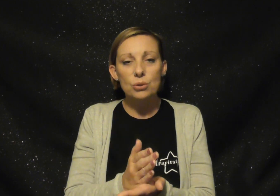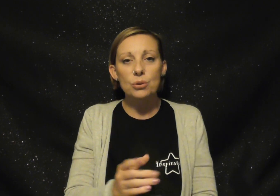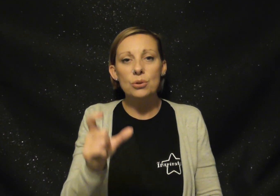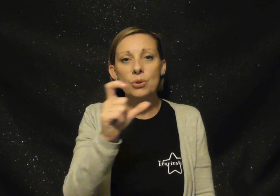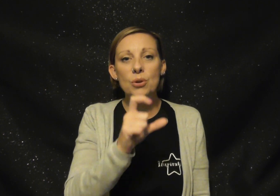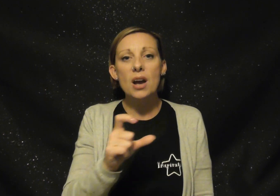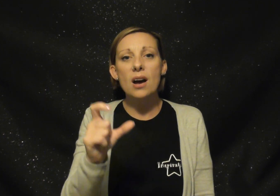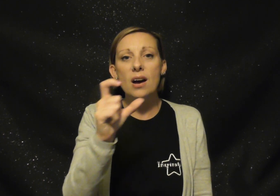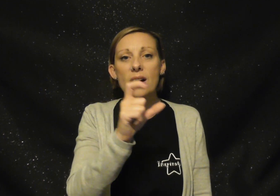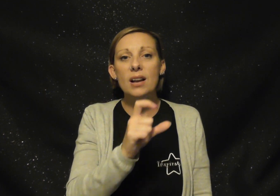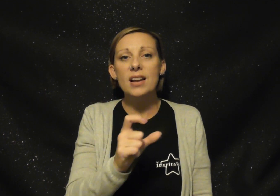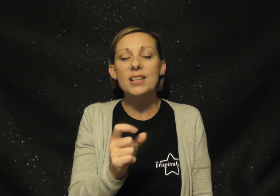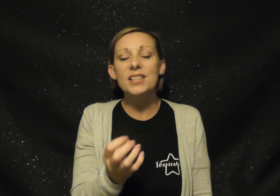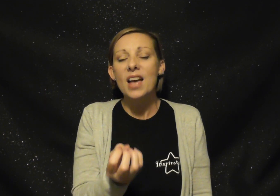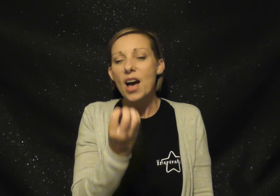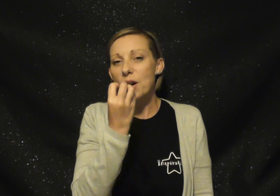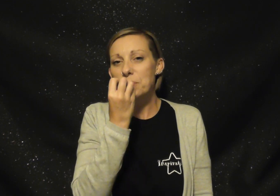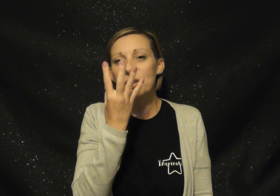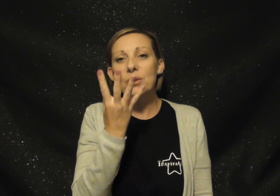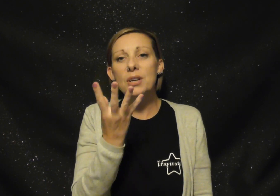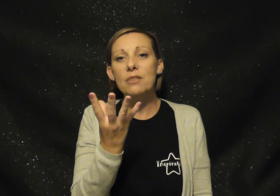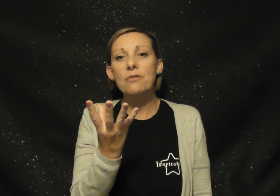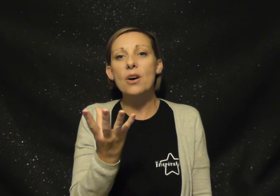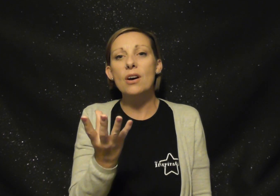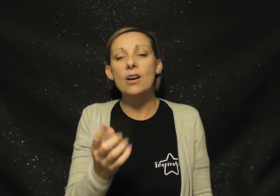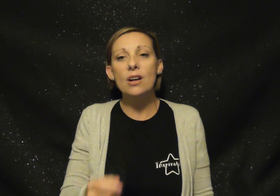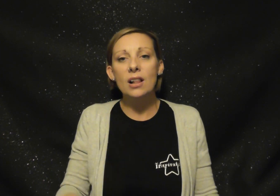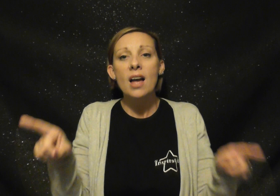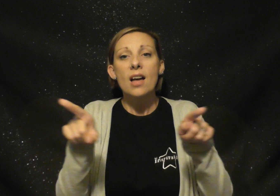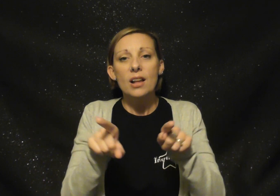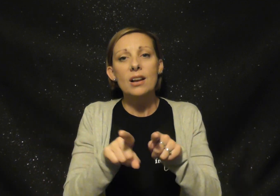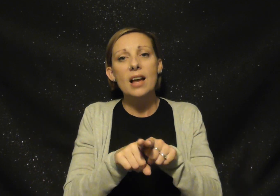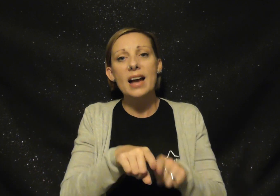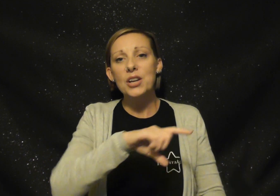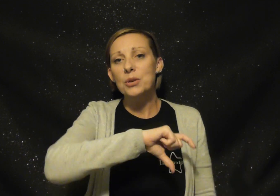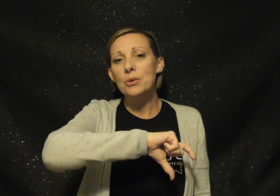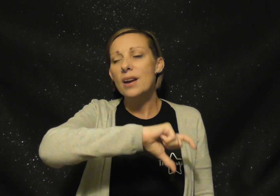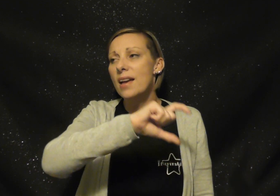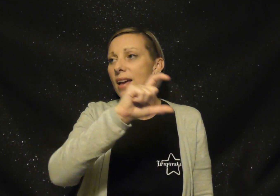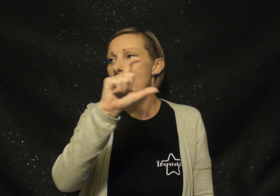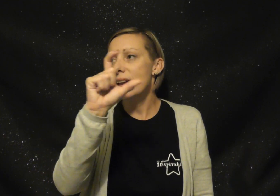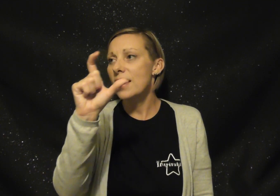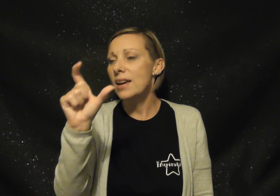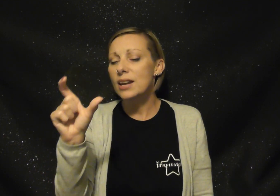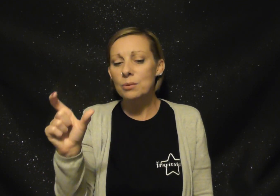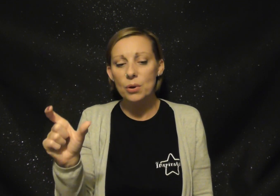colors are beautiful like a rainbow